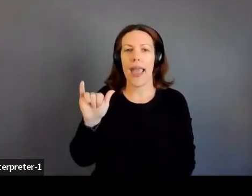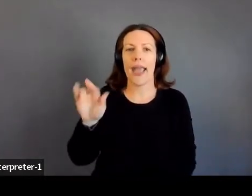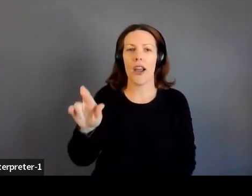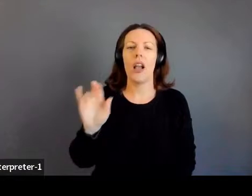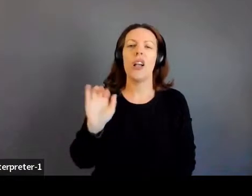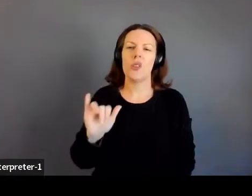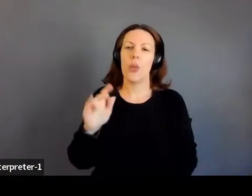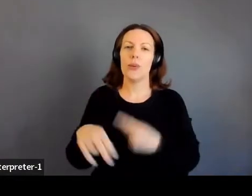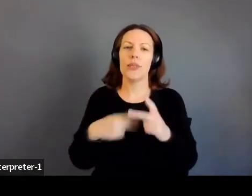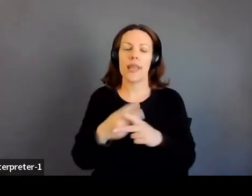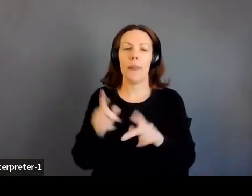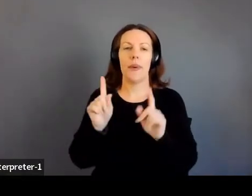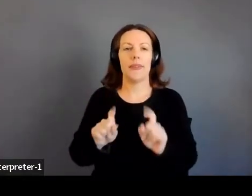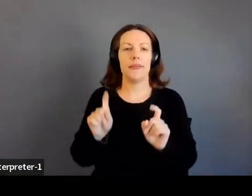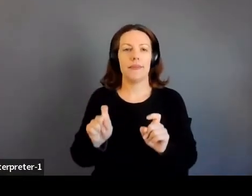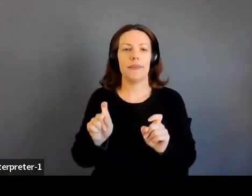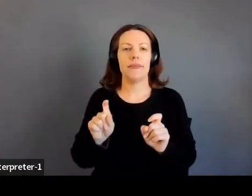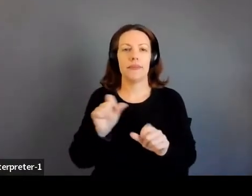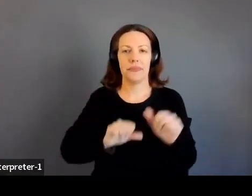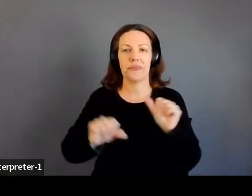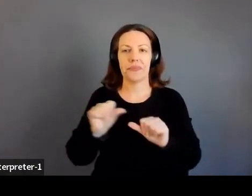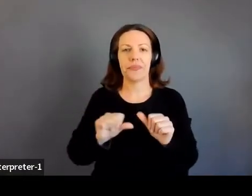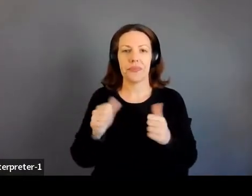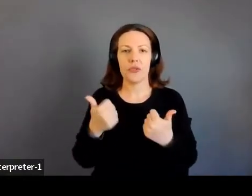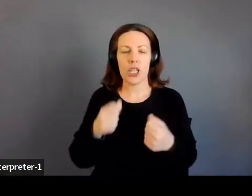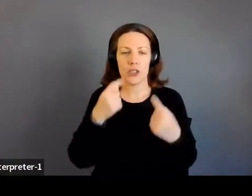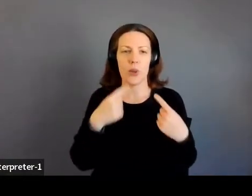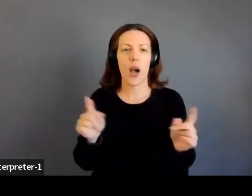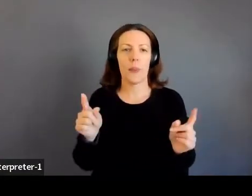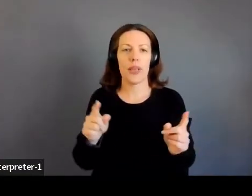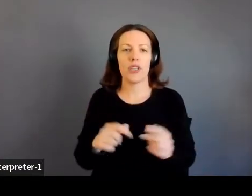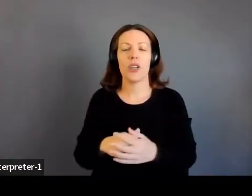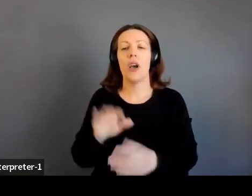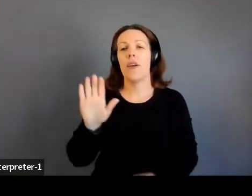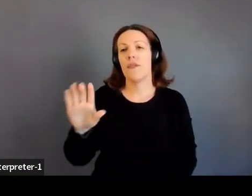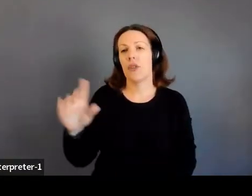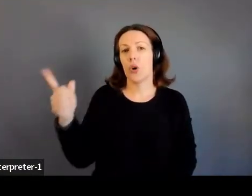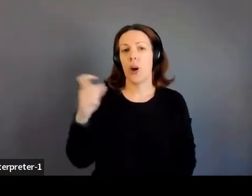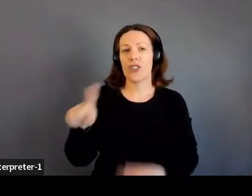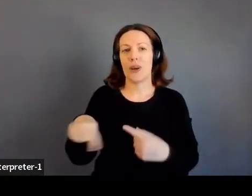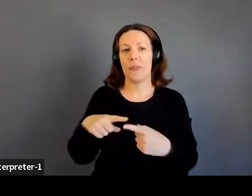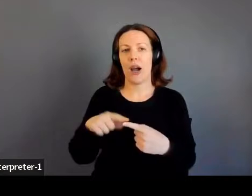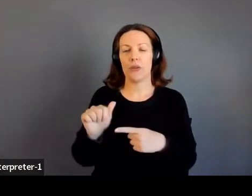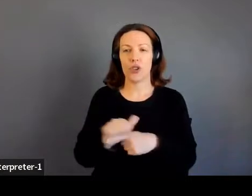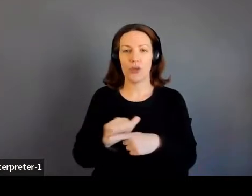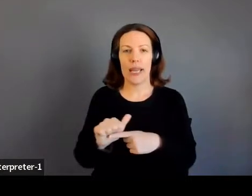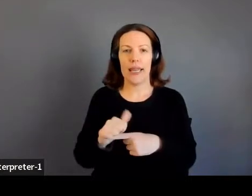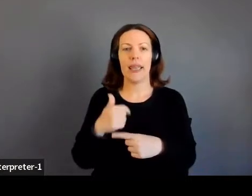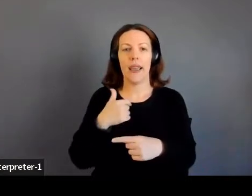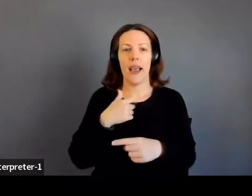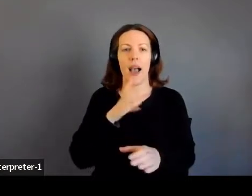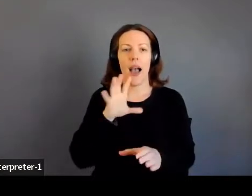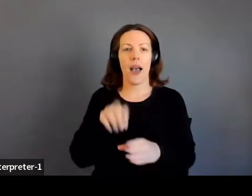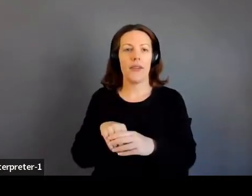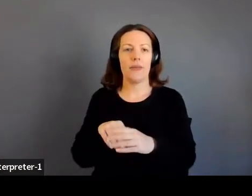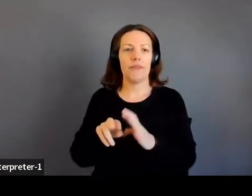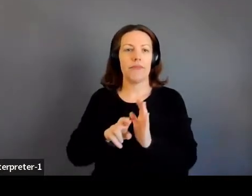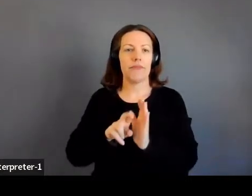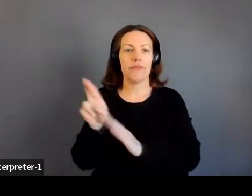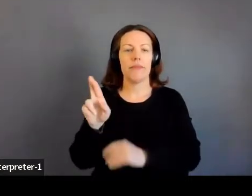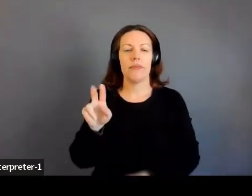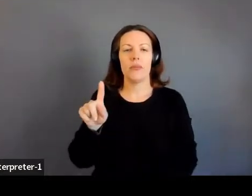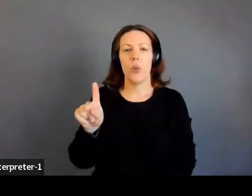are the things that we were looking to, um, accomplish. And to your question about training, I've flown over a hundred